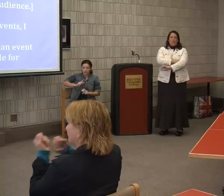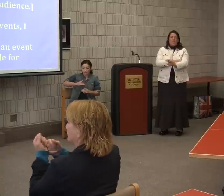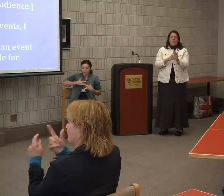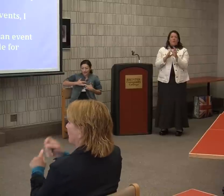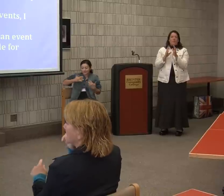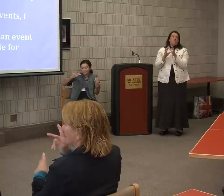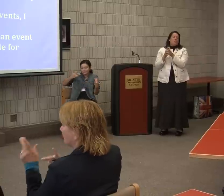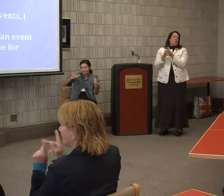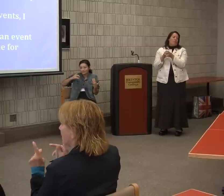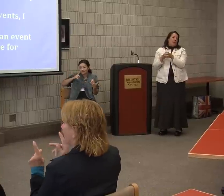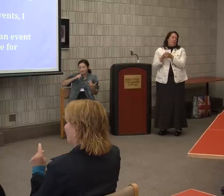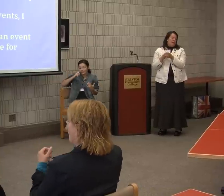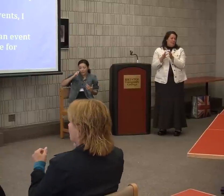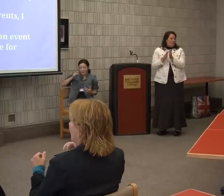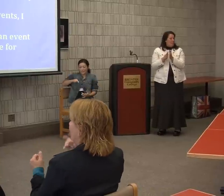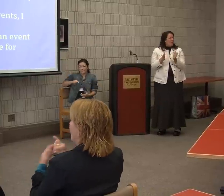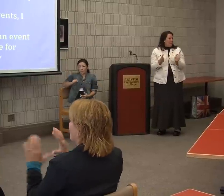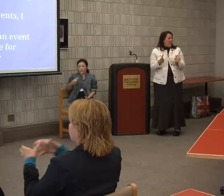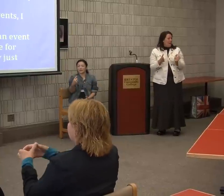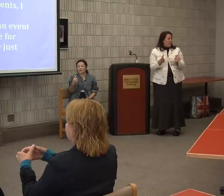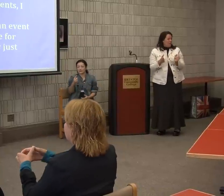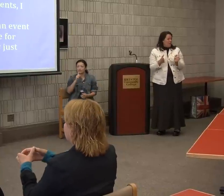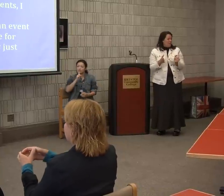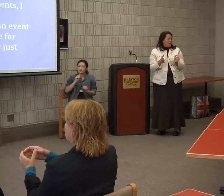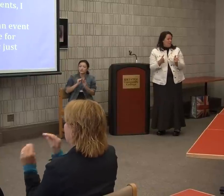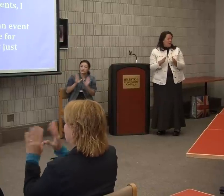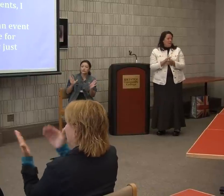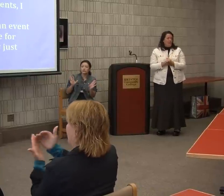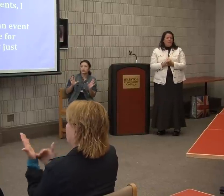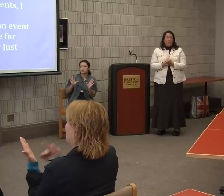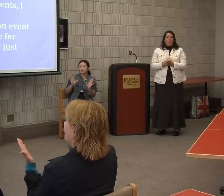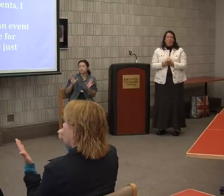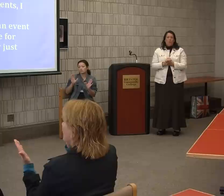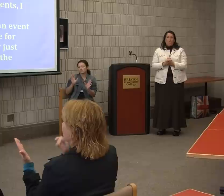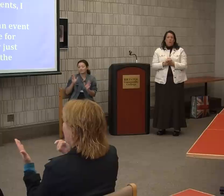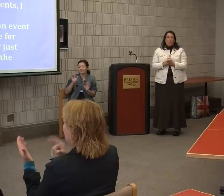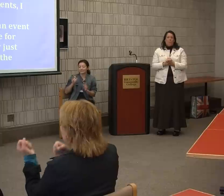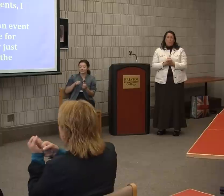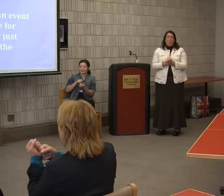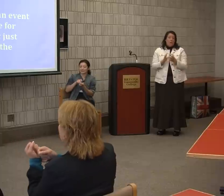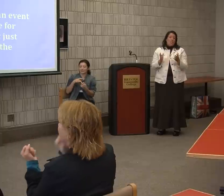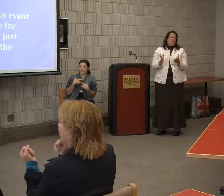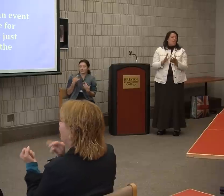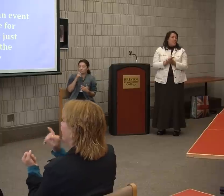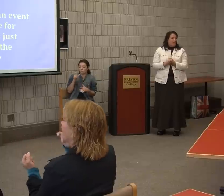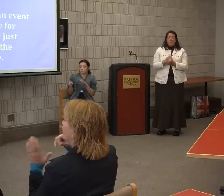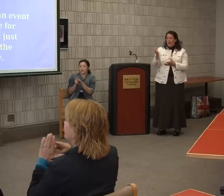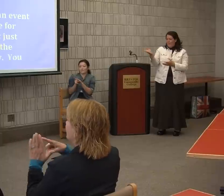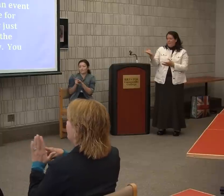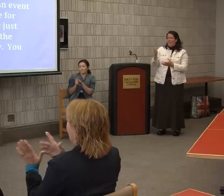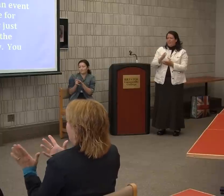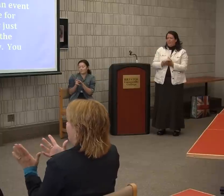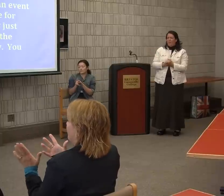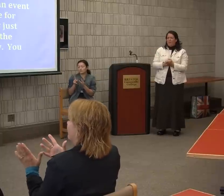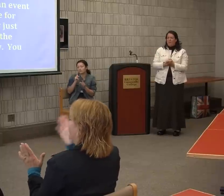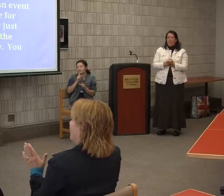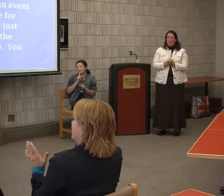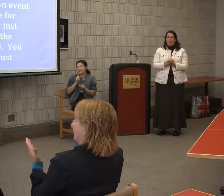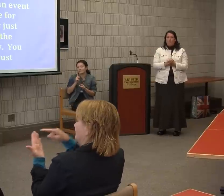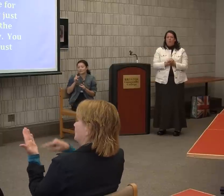it's really just for them. It's clear in the advertising. You know, you wouldn't show up or it's just clear common sense going to, you know, you don't show